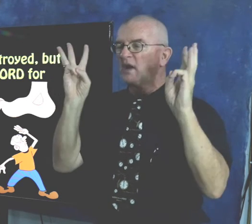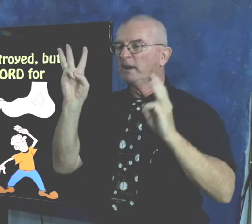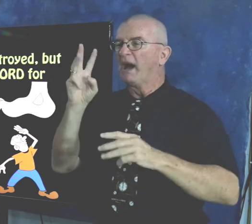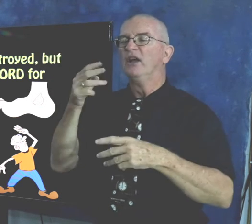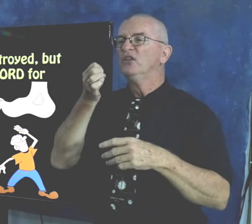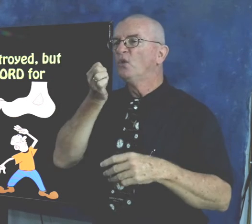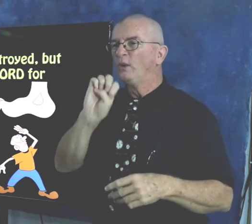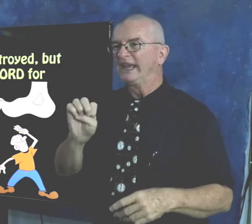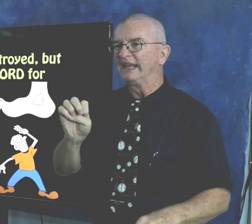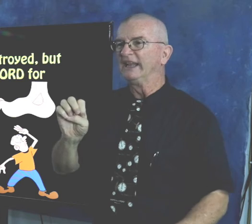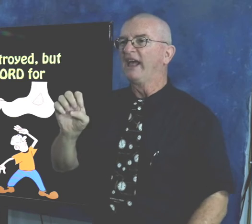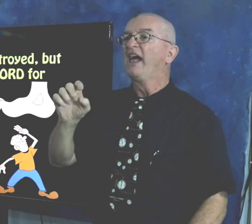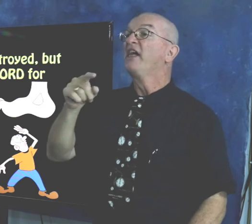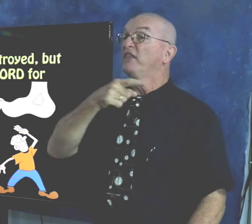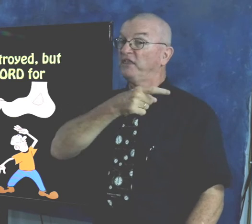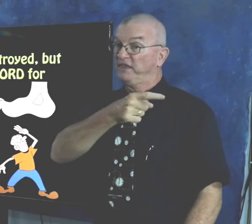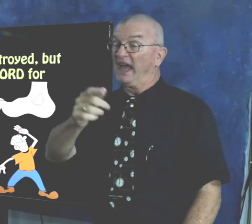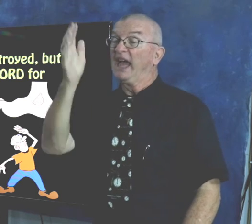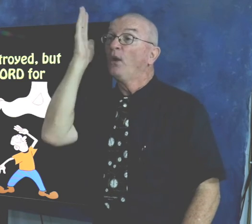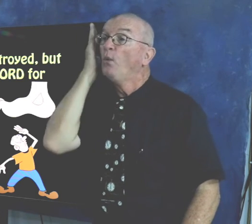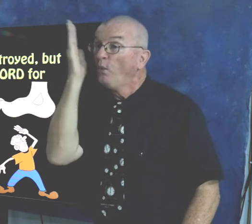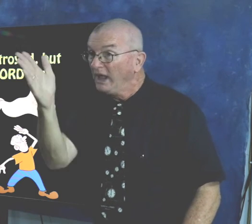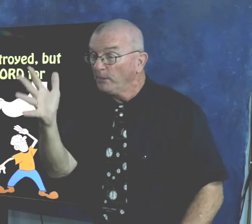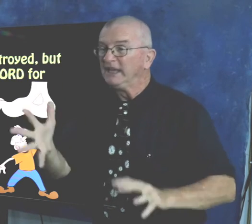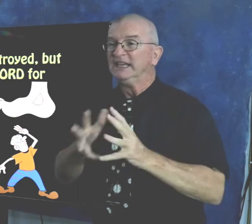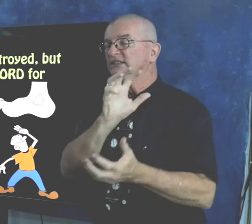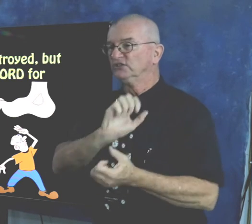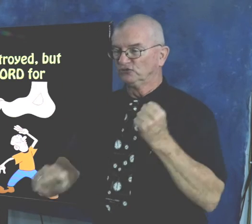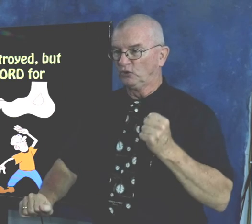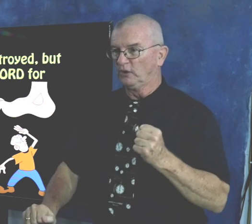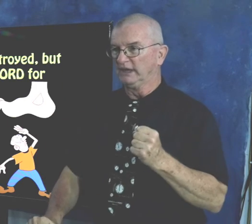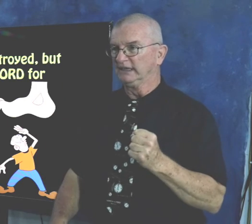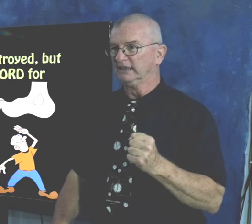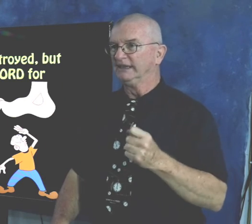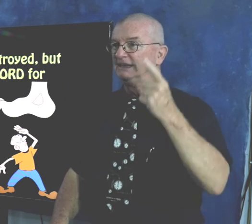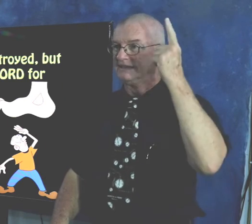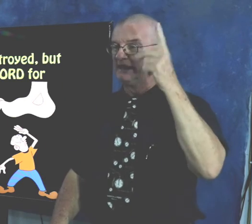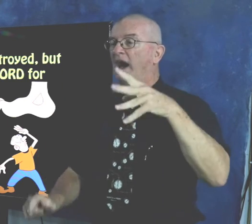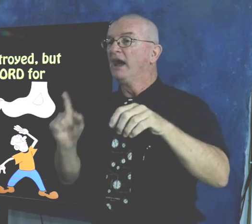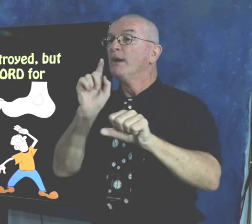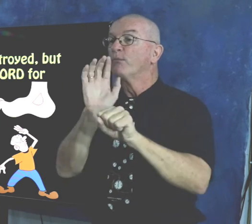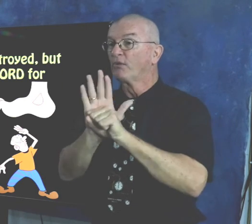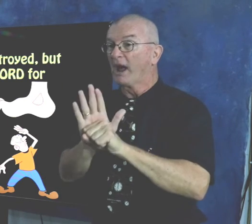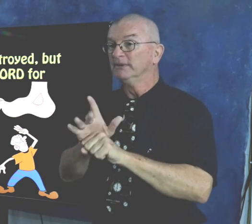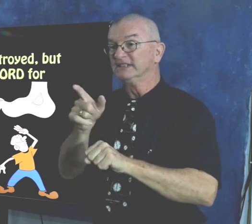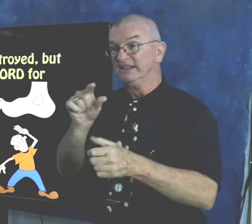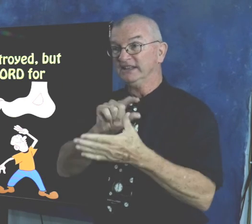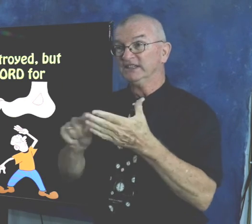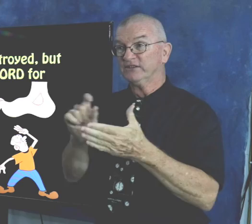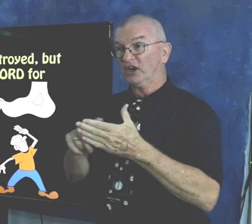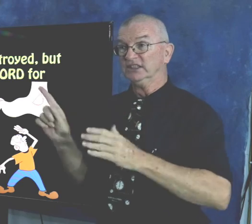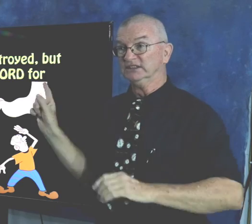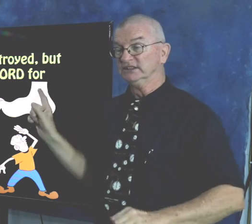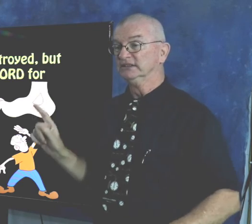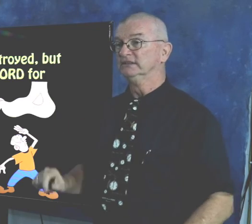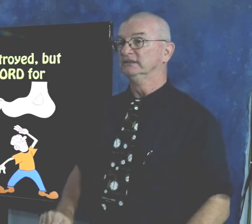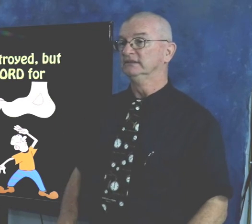So don't worry about the evil. They will be destroyed. God has promised that